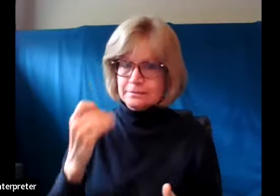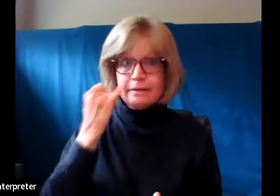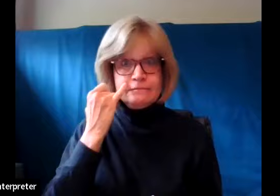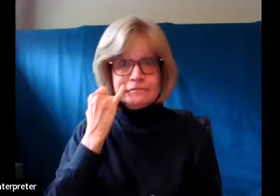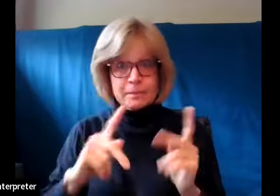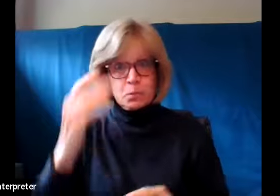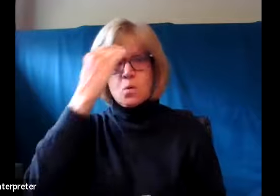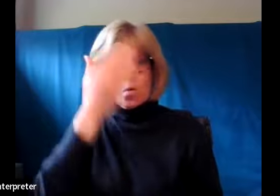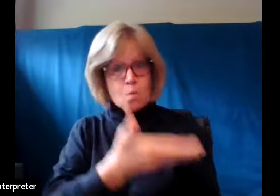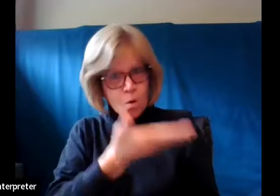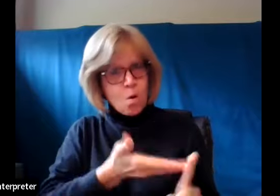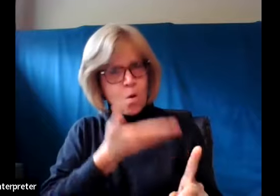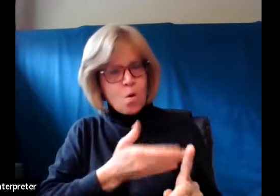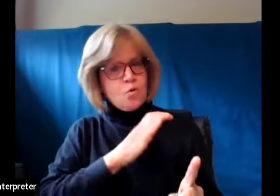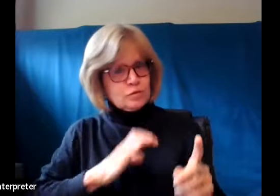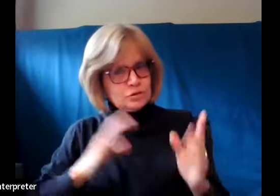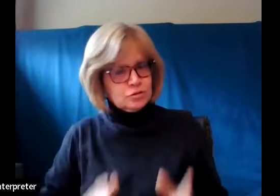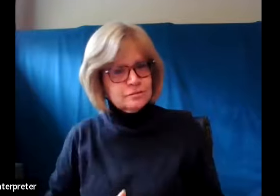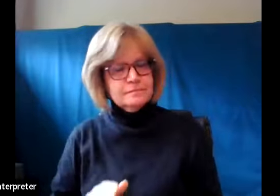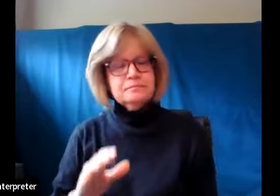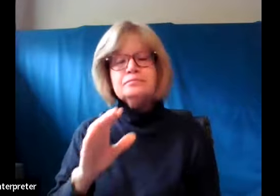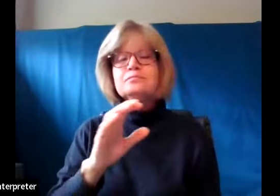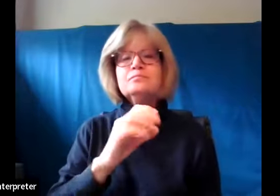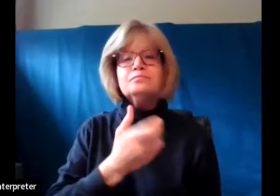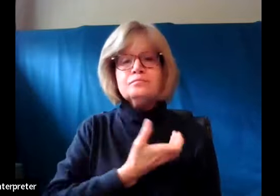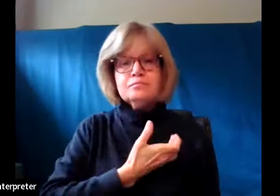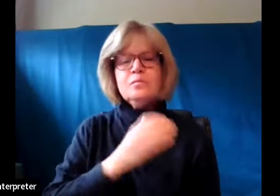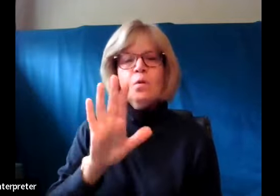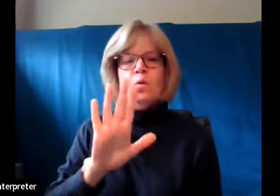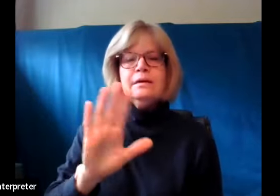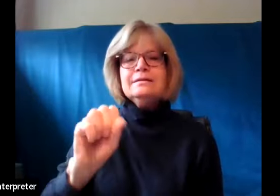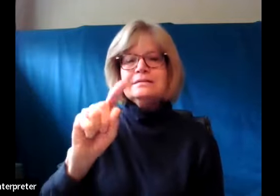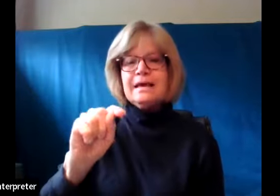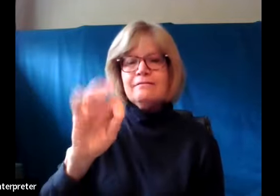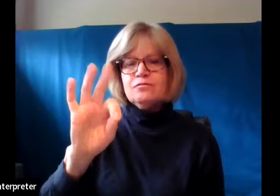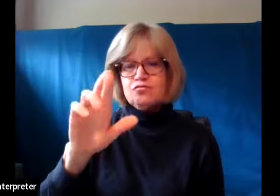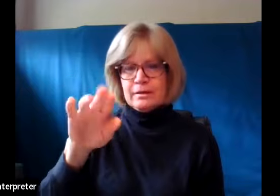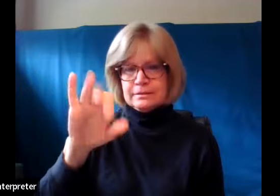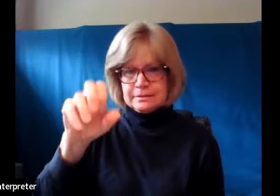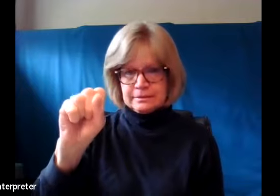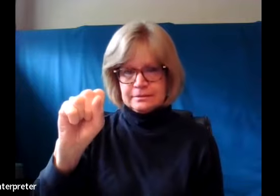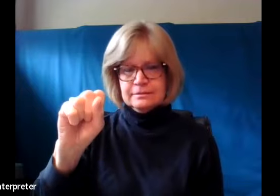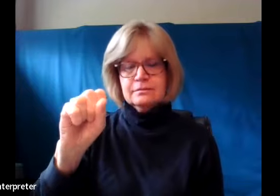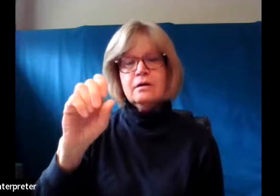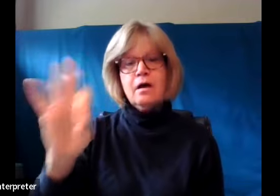A famous quote attributed to St. Francis of Assisi that you may have heard is preach the gospel and if necessary,